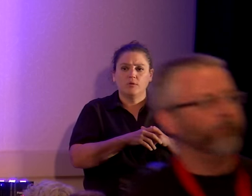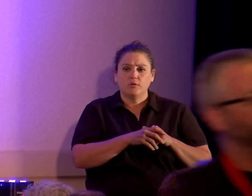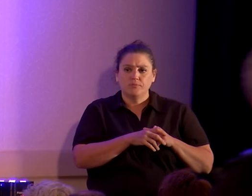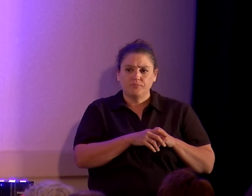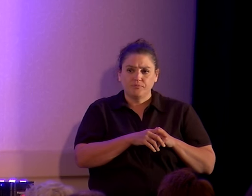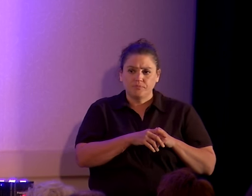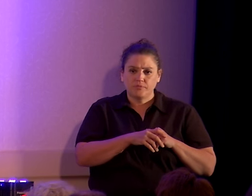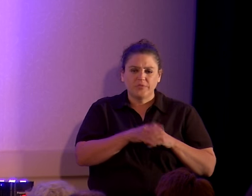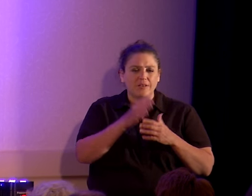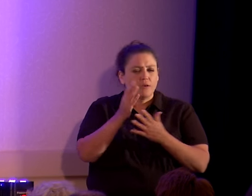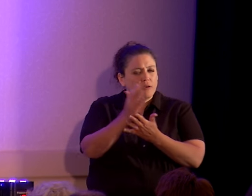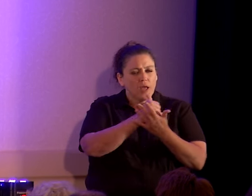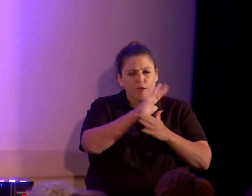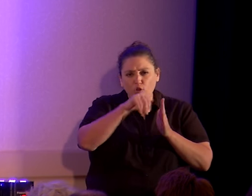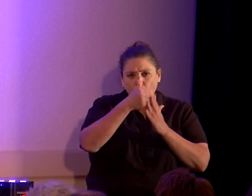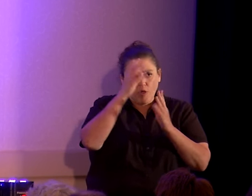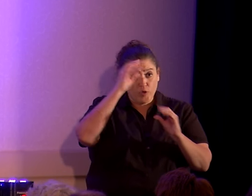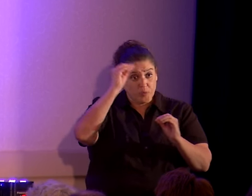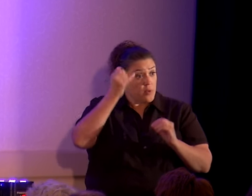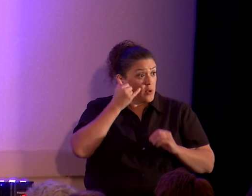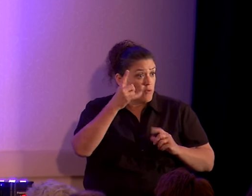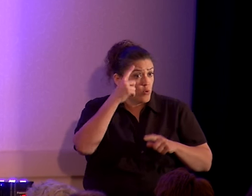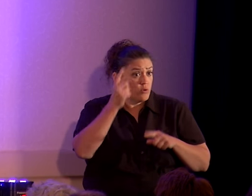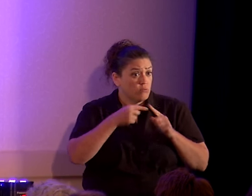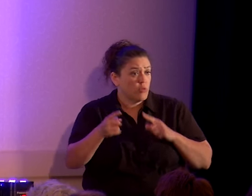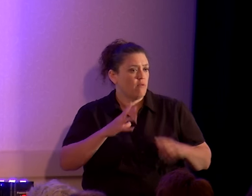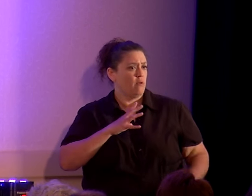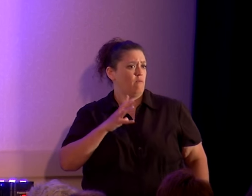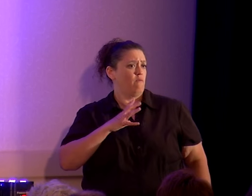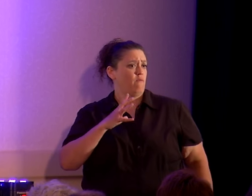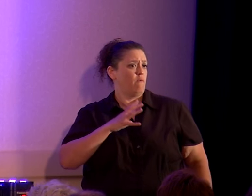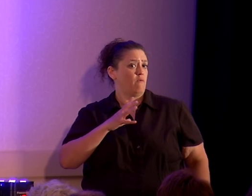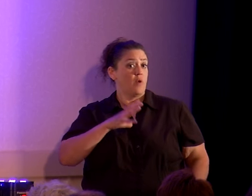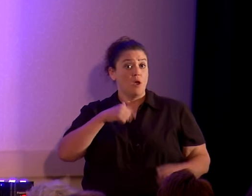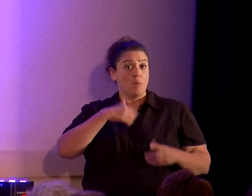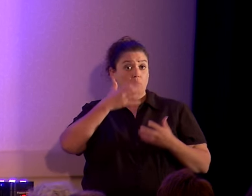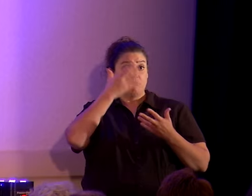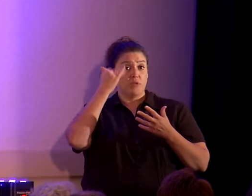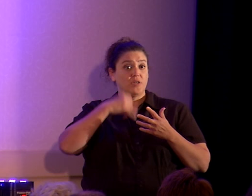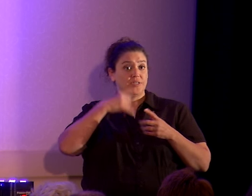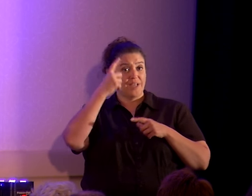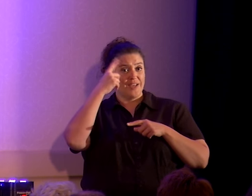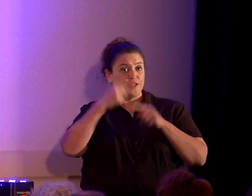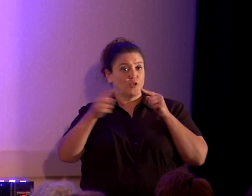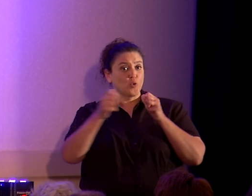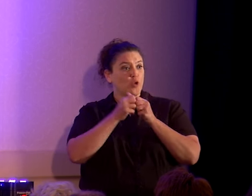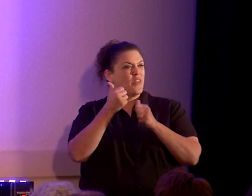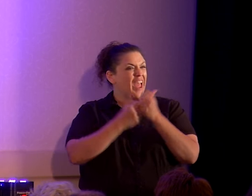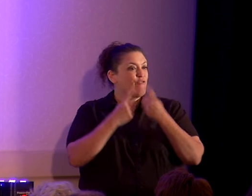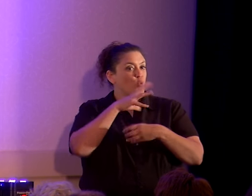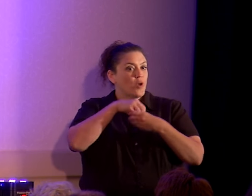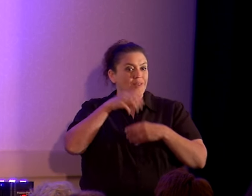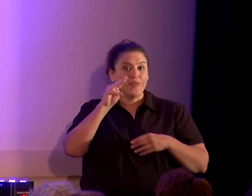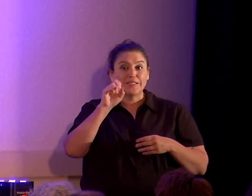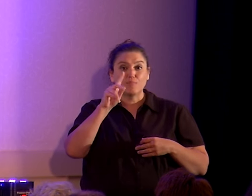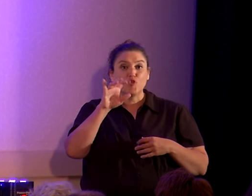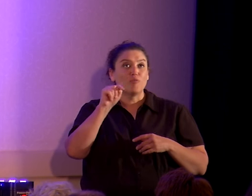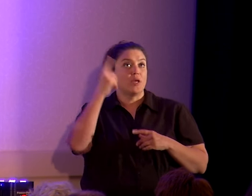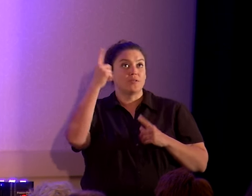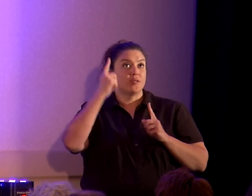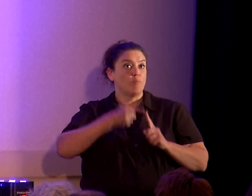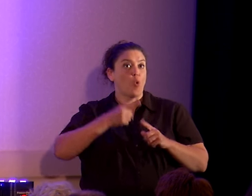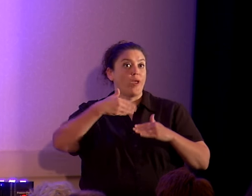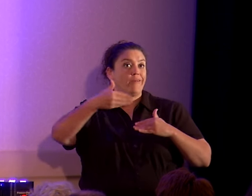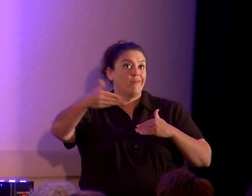Get all those opinions. And if you disagree with them, fine. Because I do. I disagree with everybody in this movement at some point. Which is